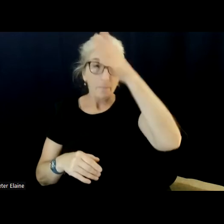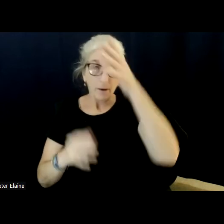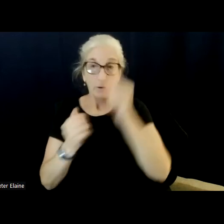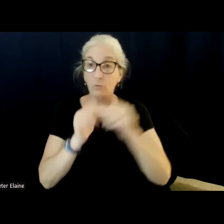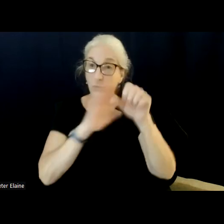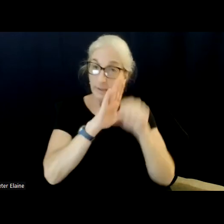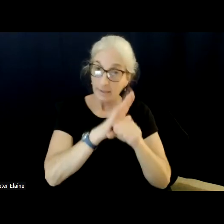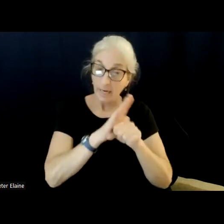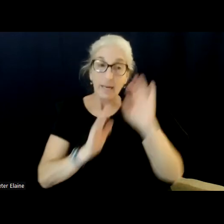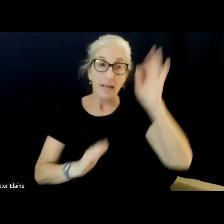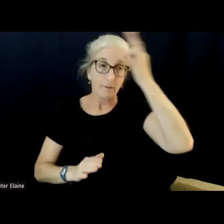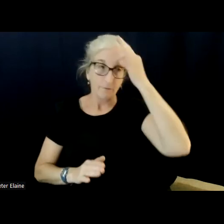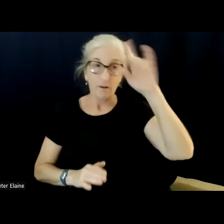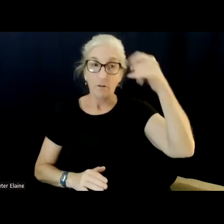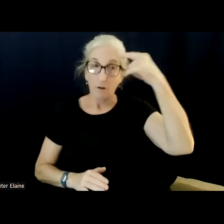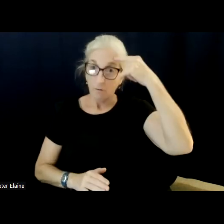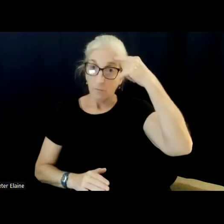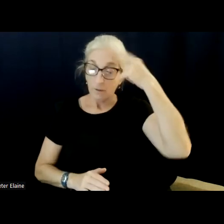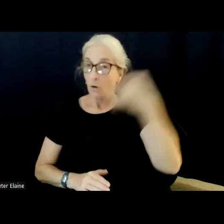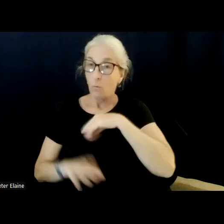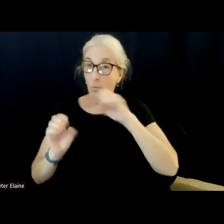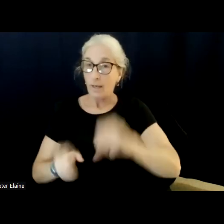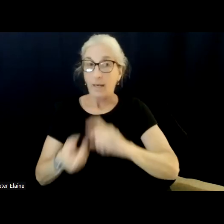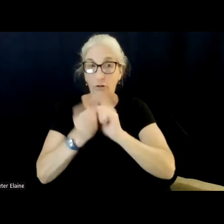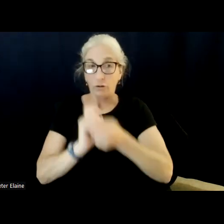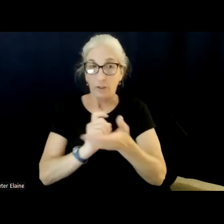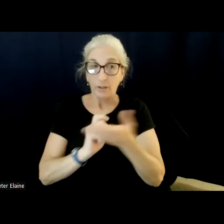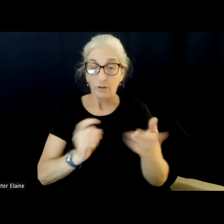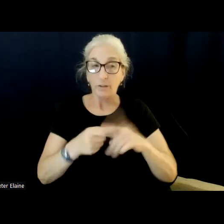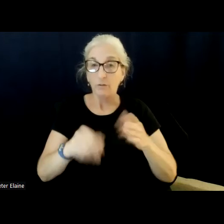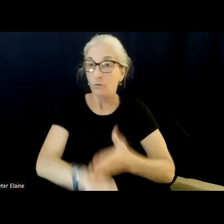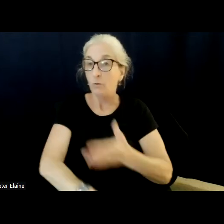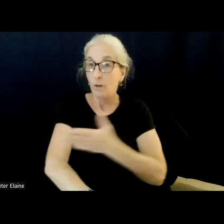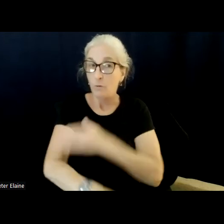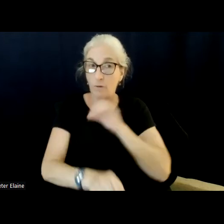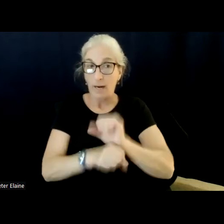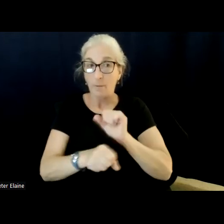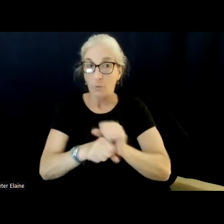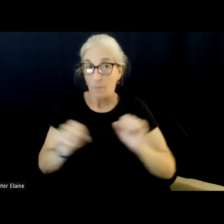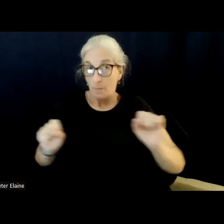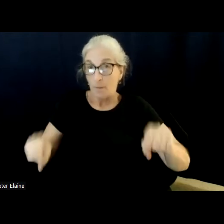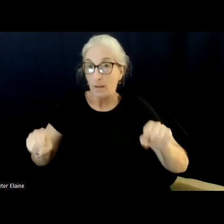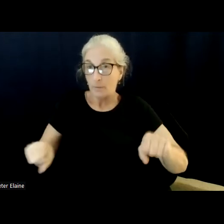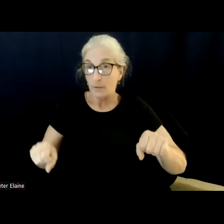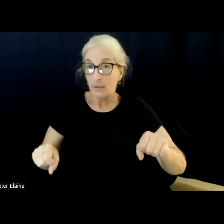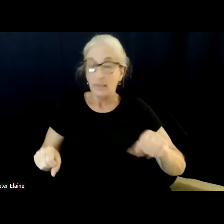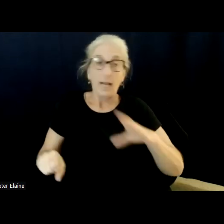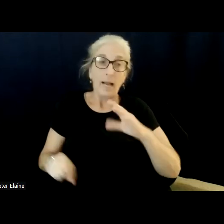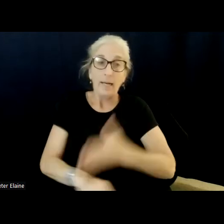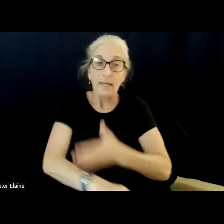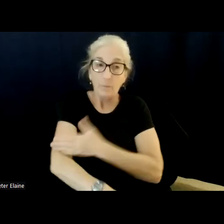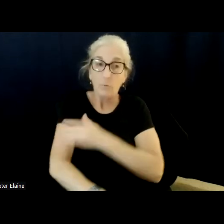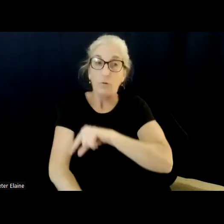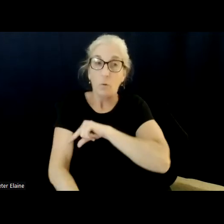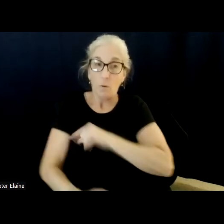we can make changes to improve the employment potential and the quality of life for the children and their families that battle these